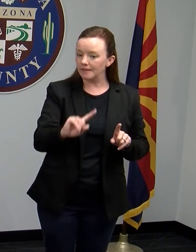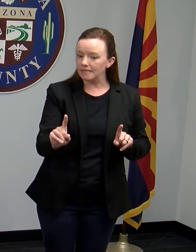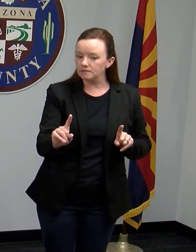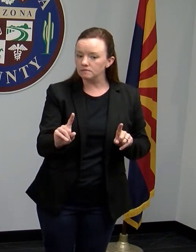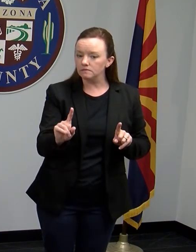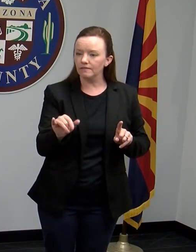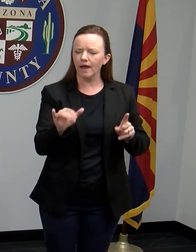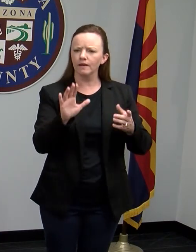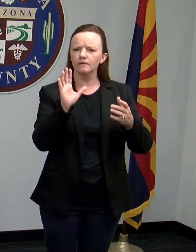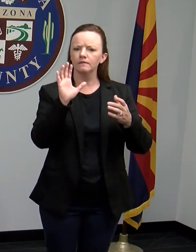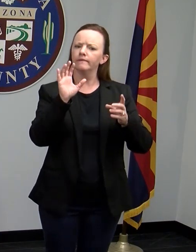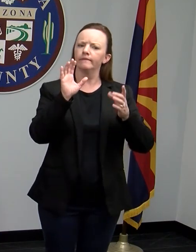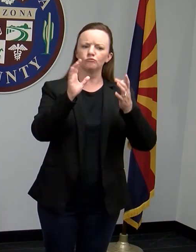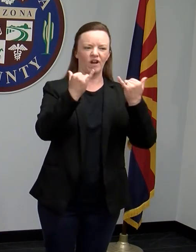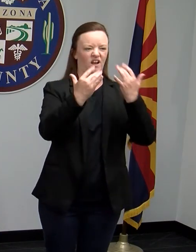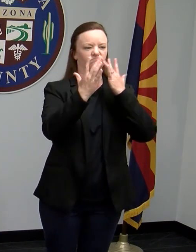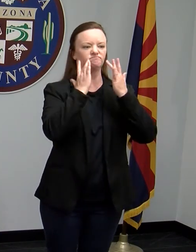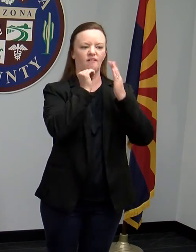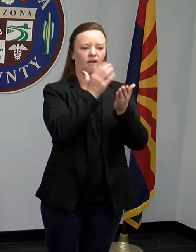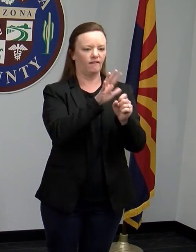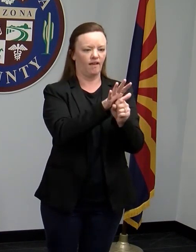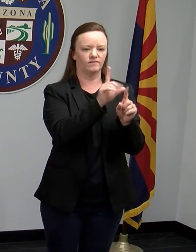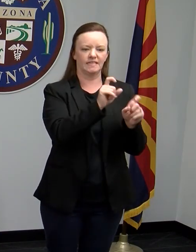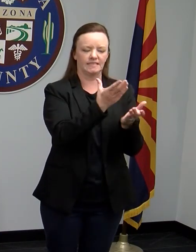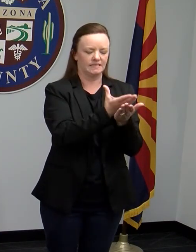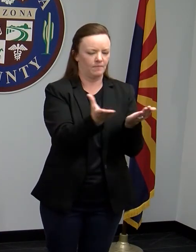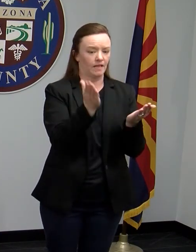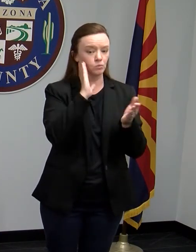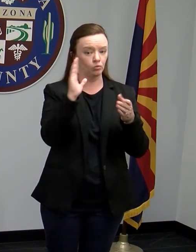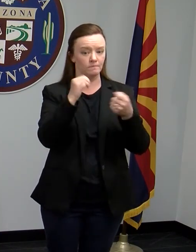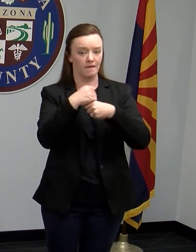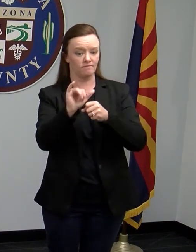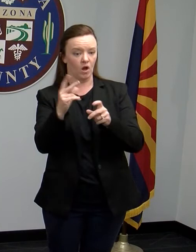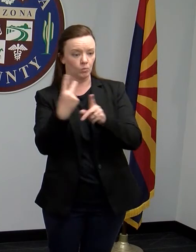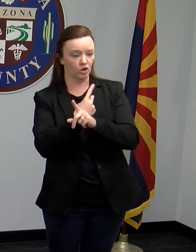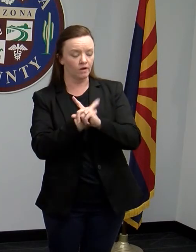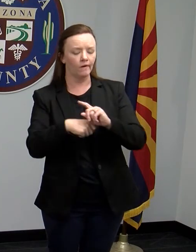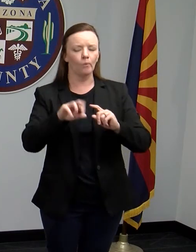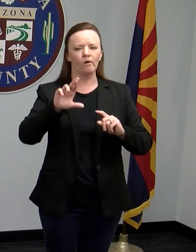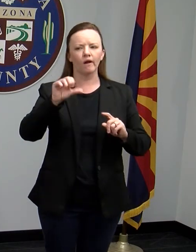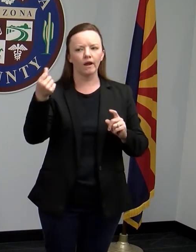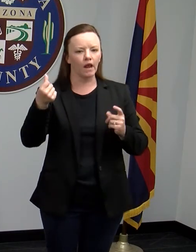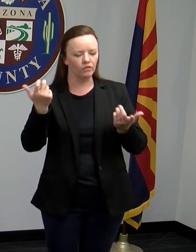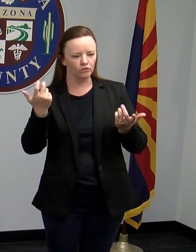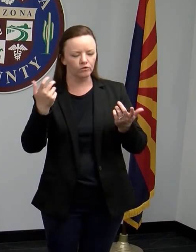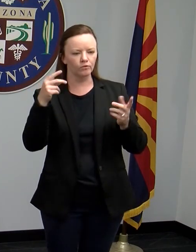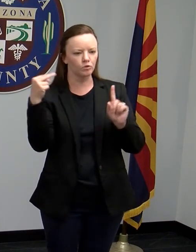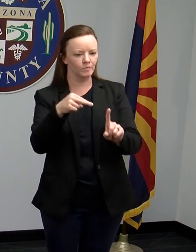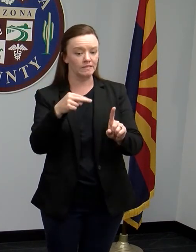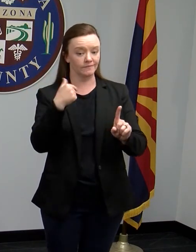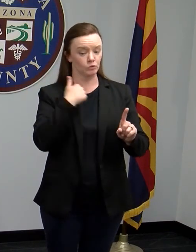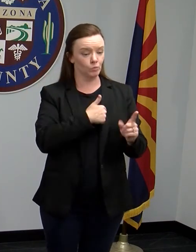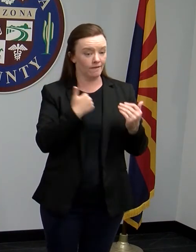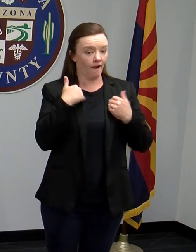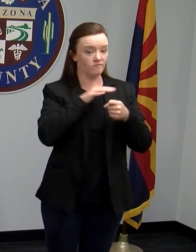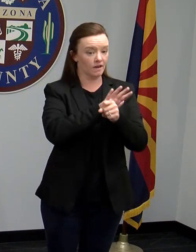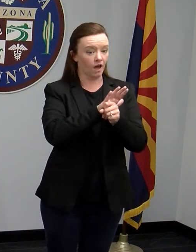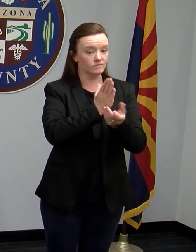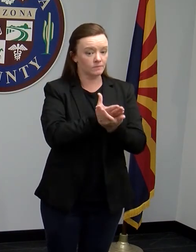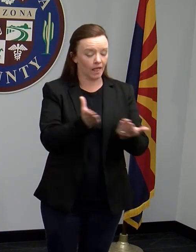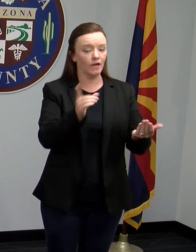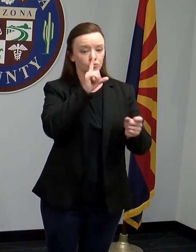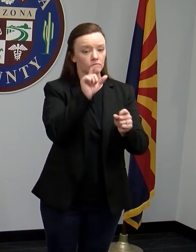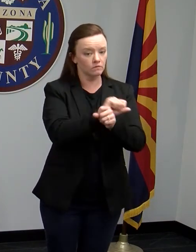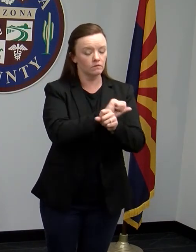the shortage even worse? Or, to put this another way, are we up... Do we have enough supply to do